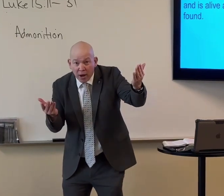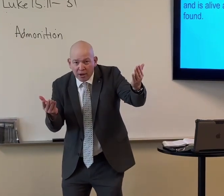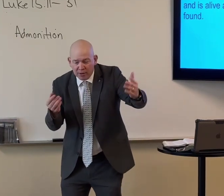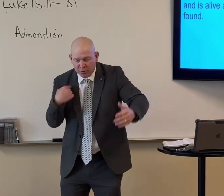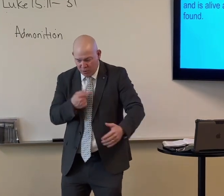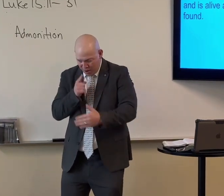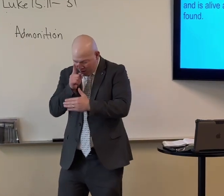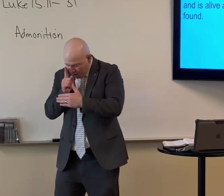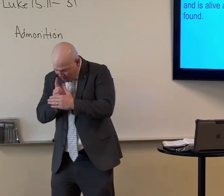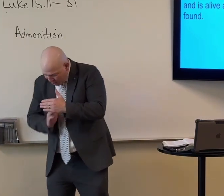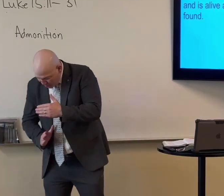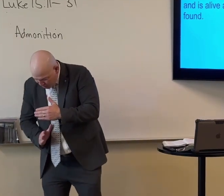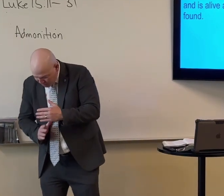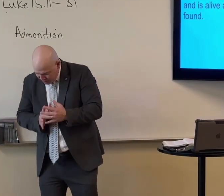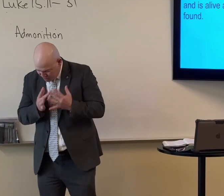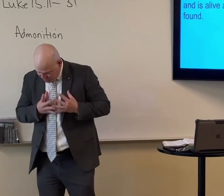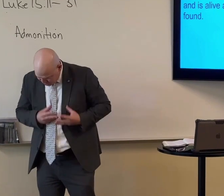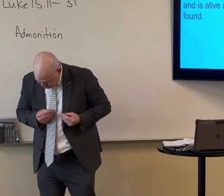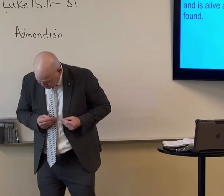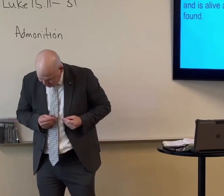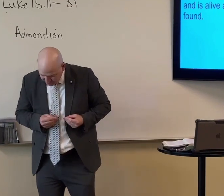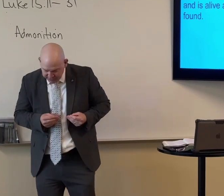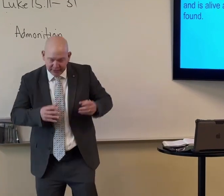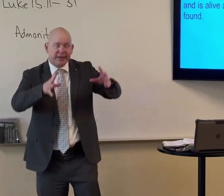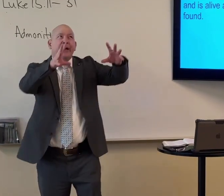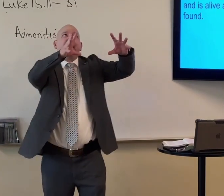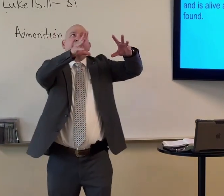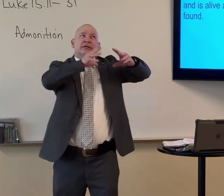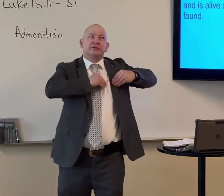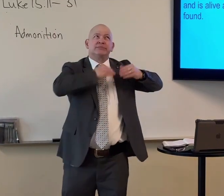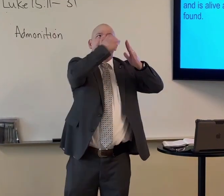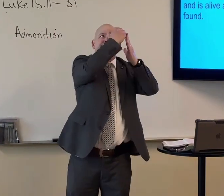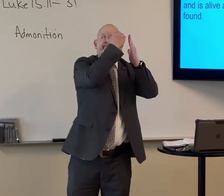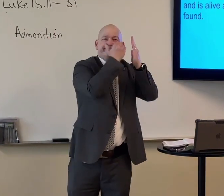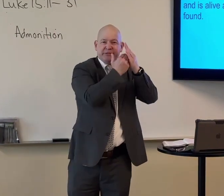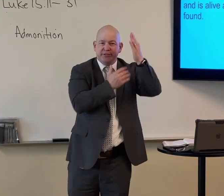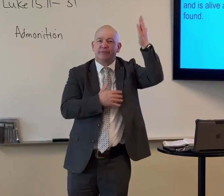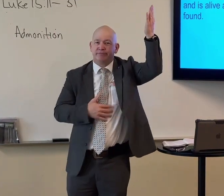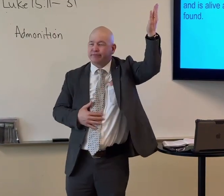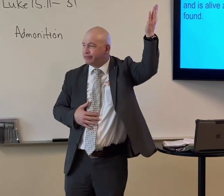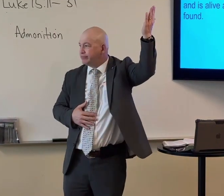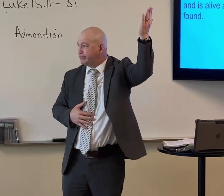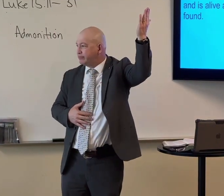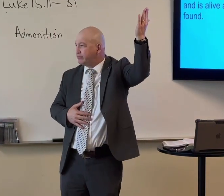But he prefers that we humble ourselves, that we soften our heart and receive his lessons.